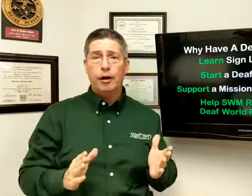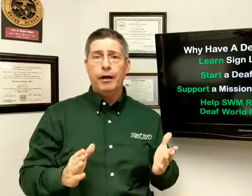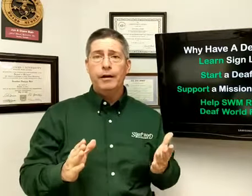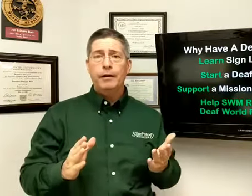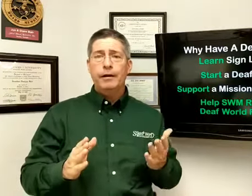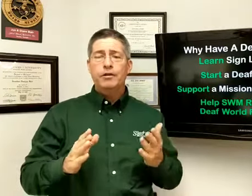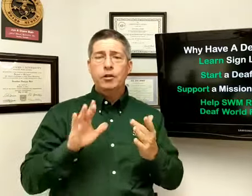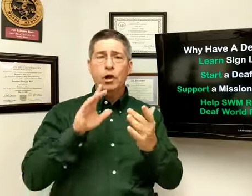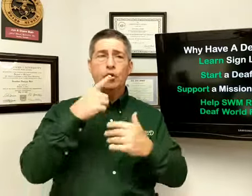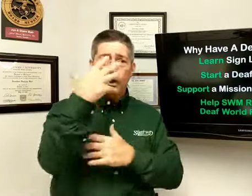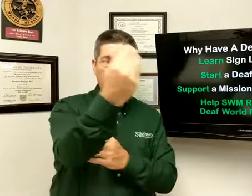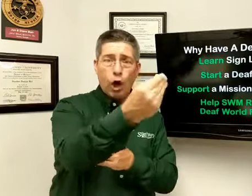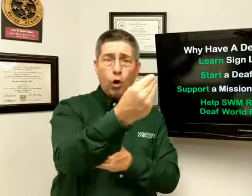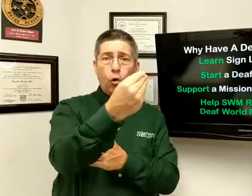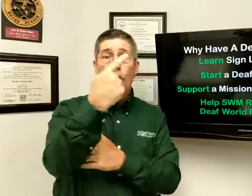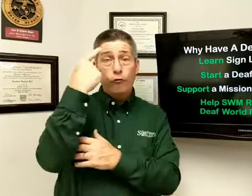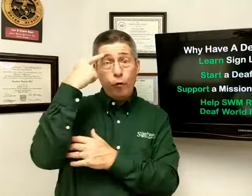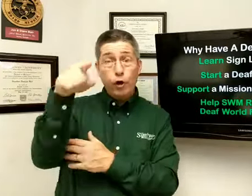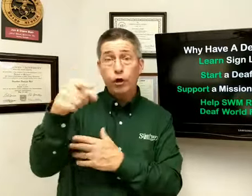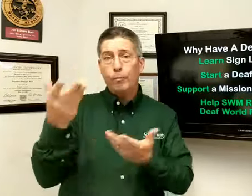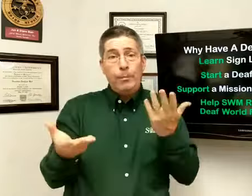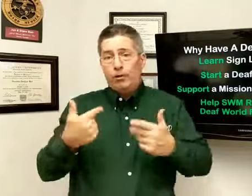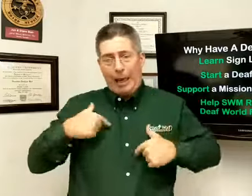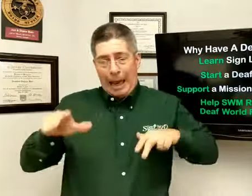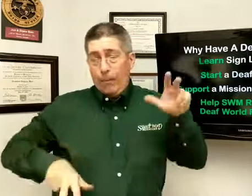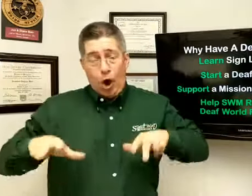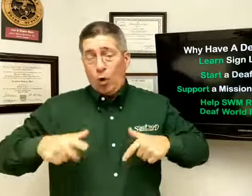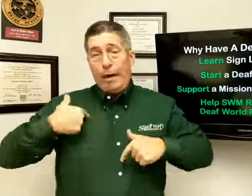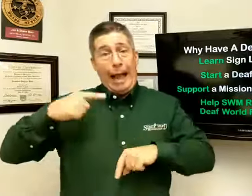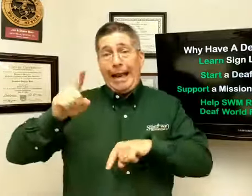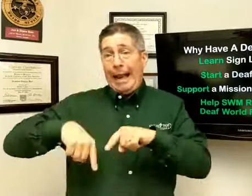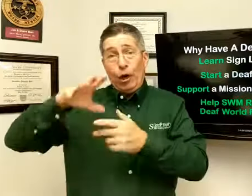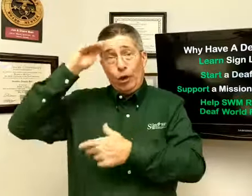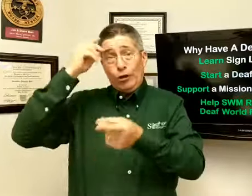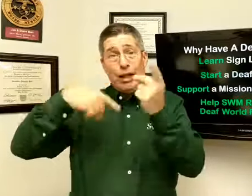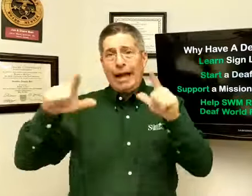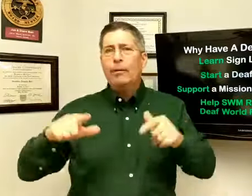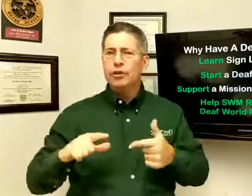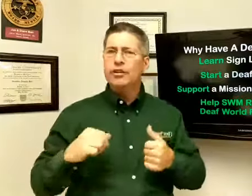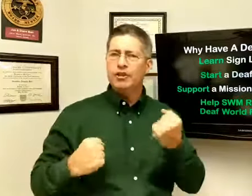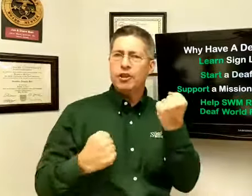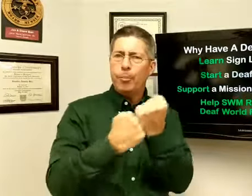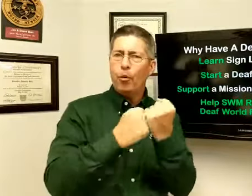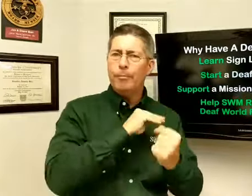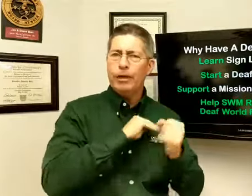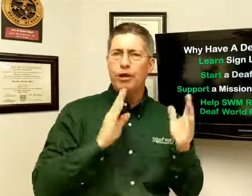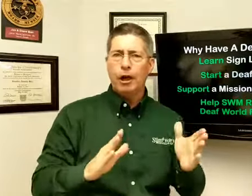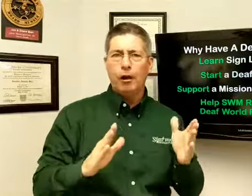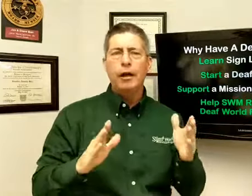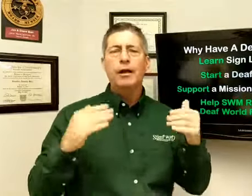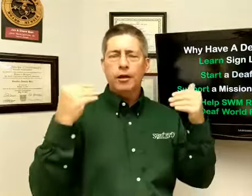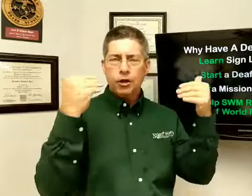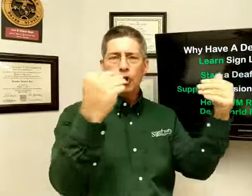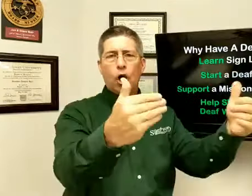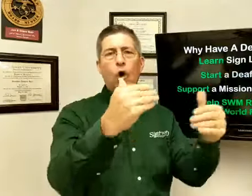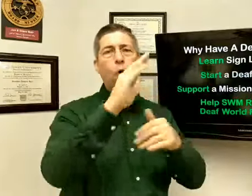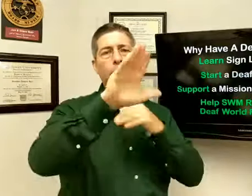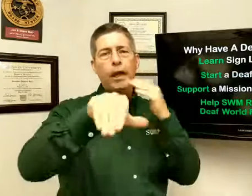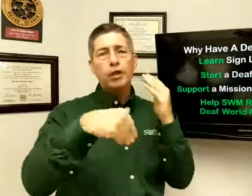to go for you. Maybe you say, I'm awkward. I can't learn sign language. Then support a missionary to go into